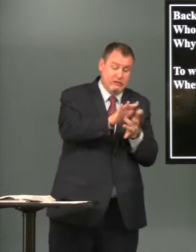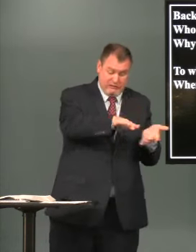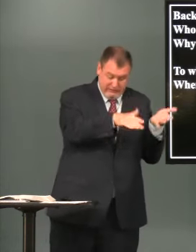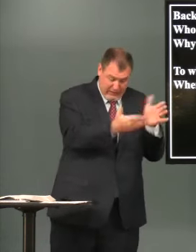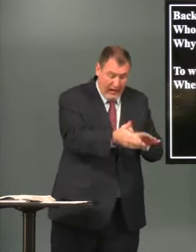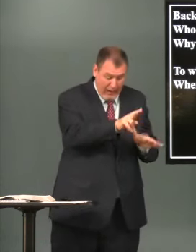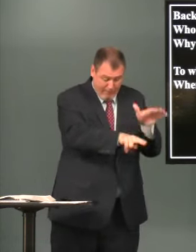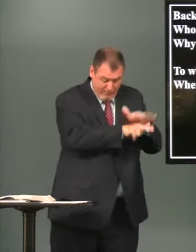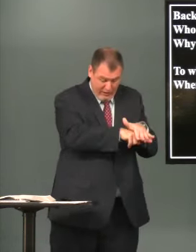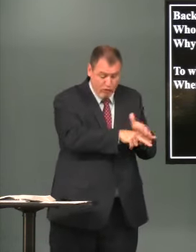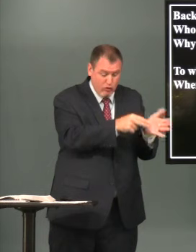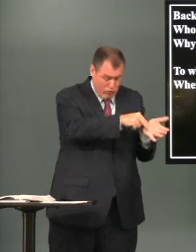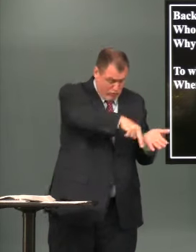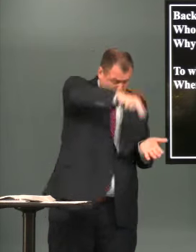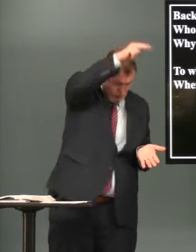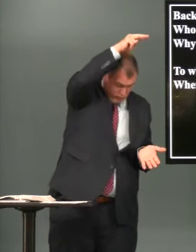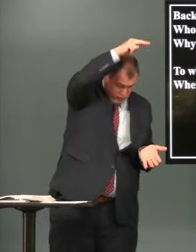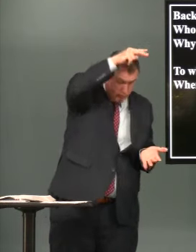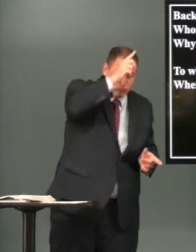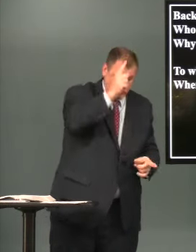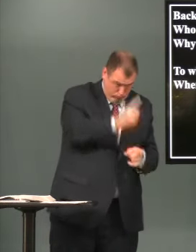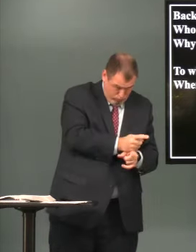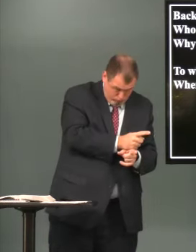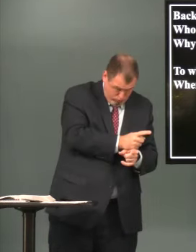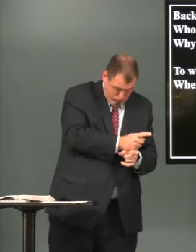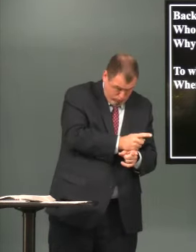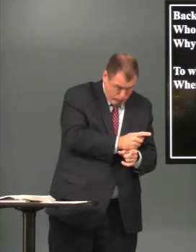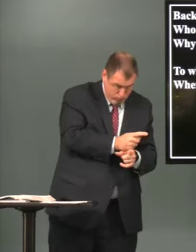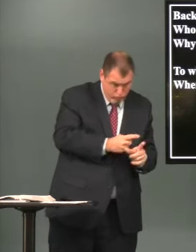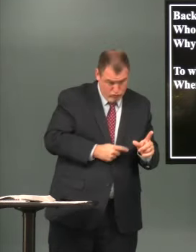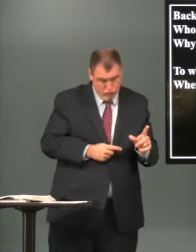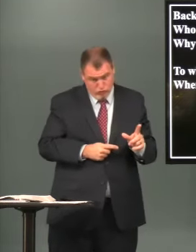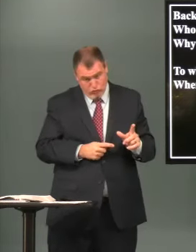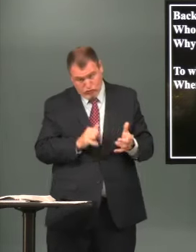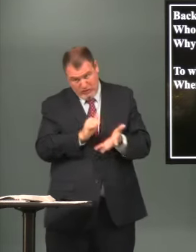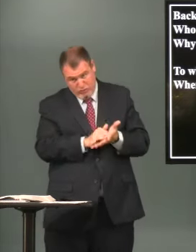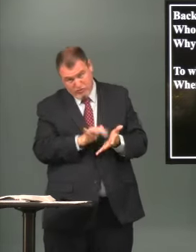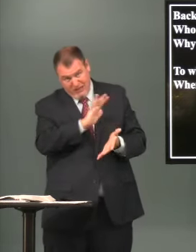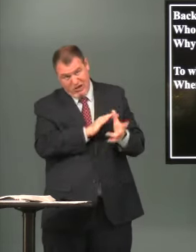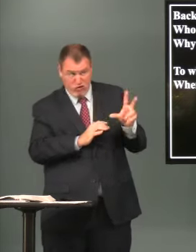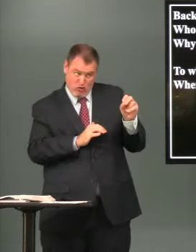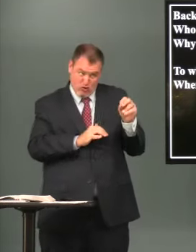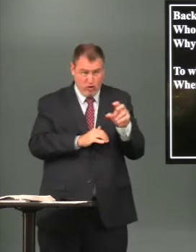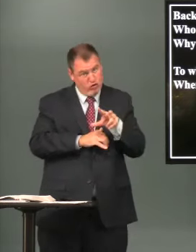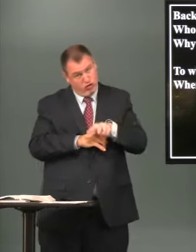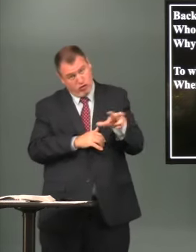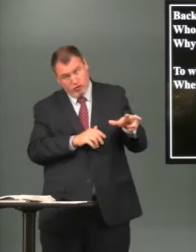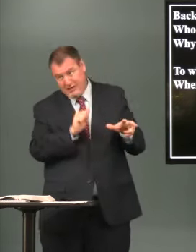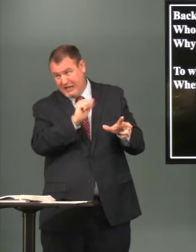after jesus christ was crucified buried and resurrected yes